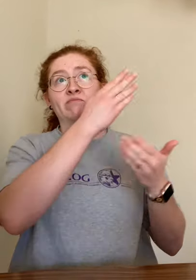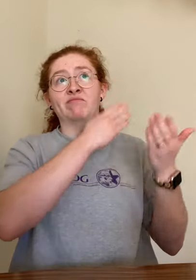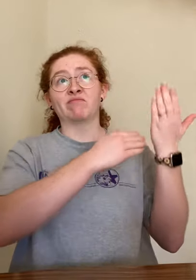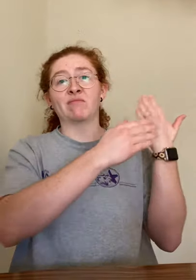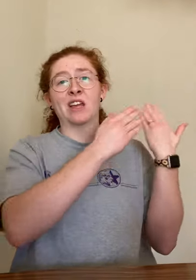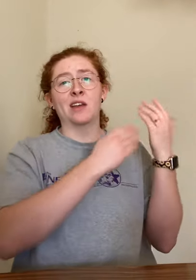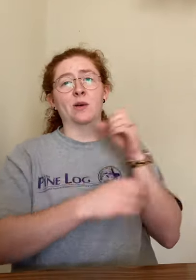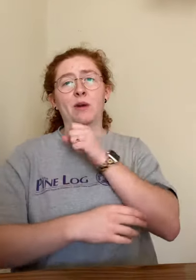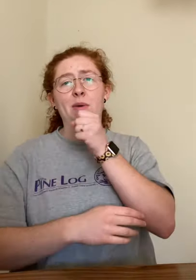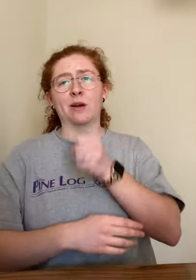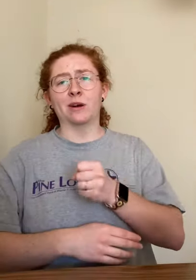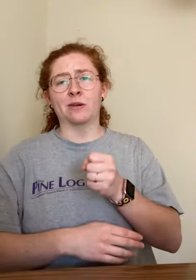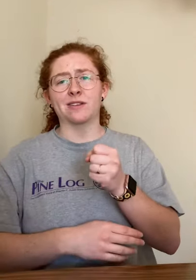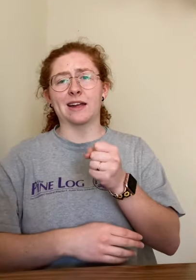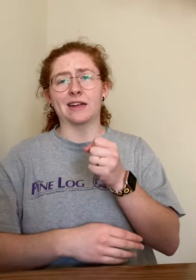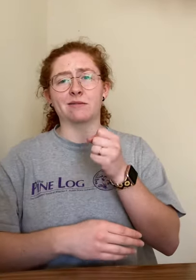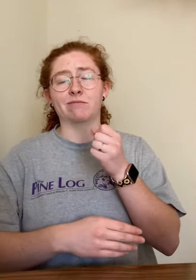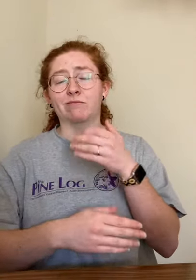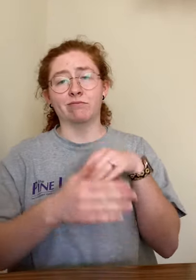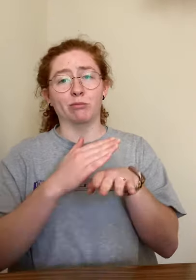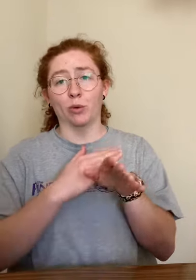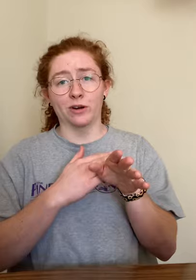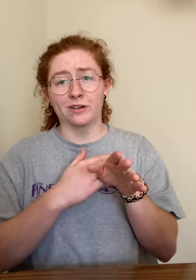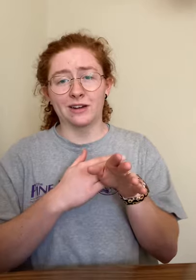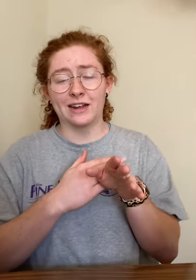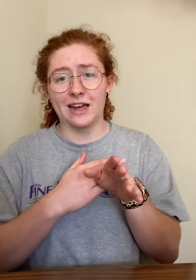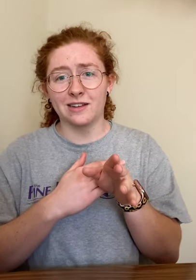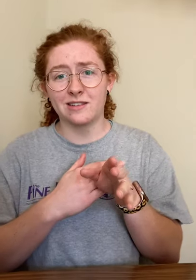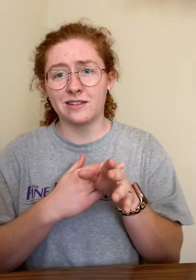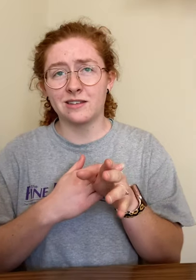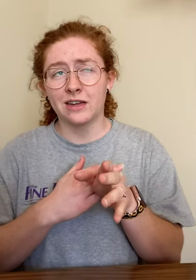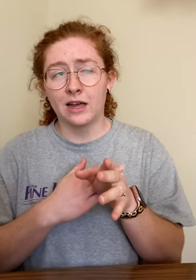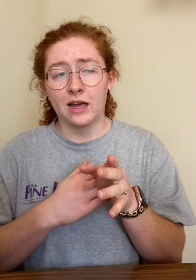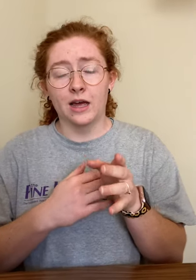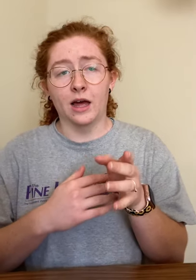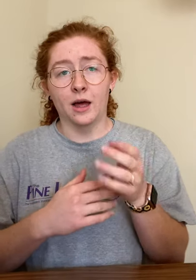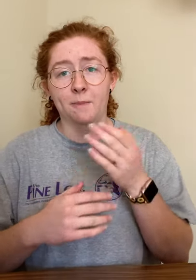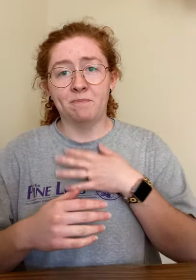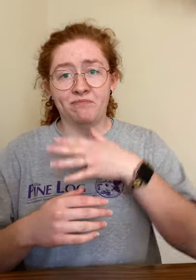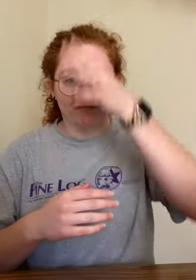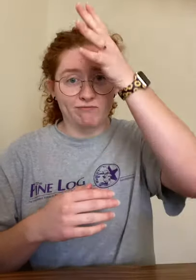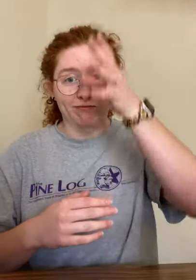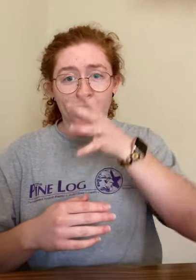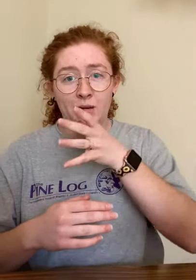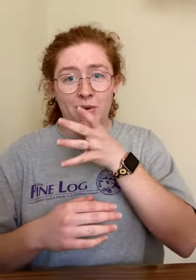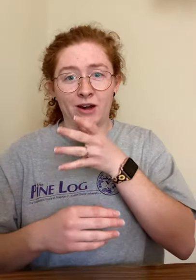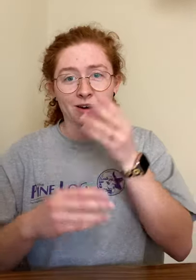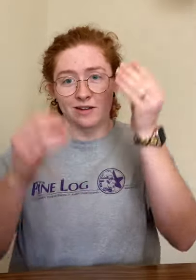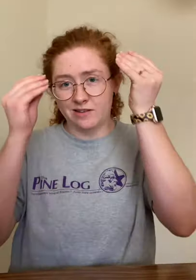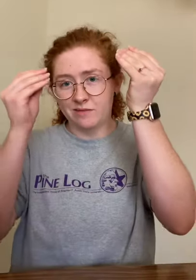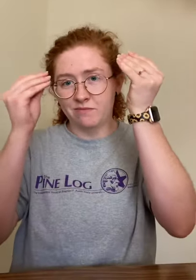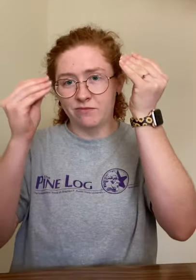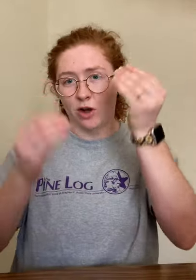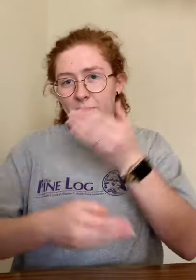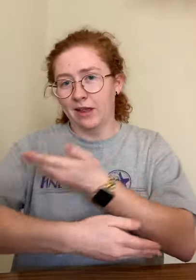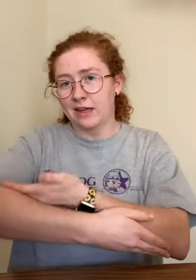way back when I was like born, I guess, um, my parents taught me like